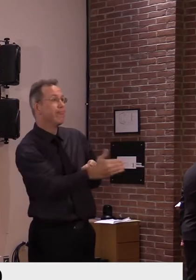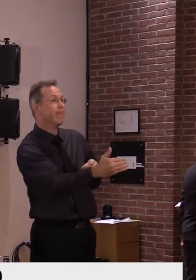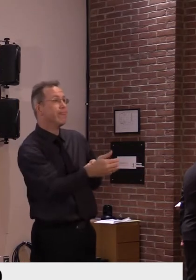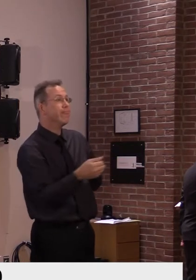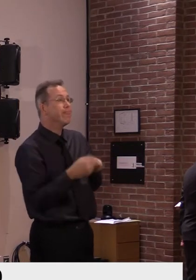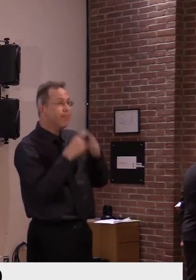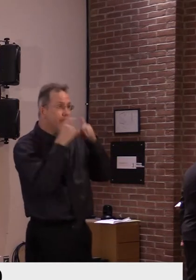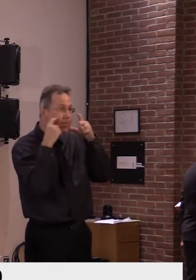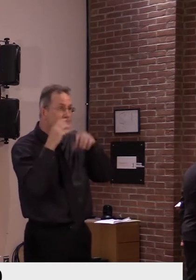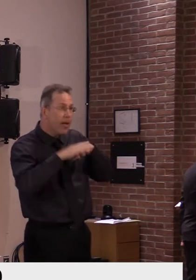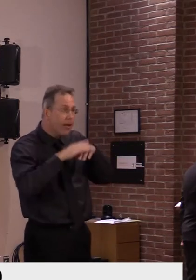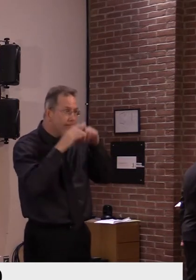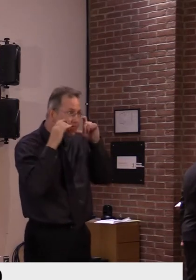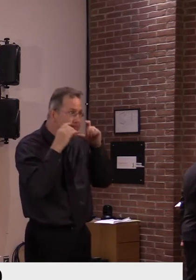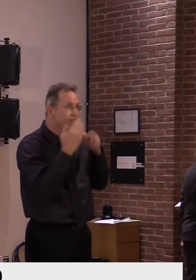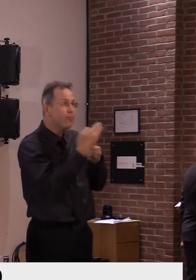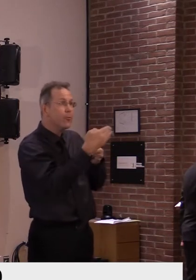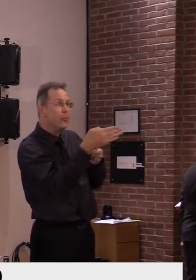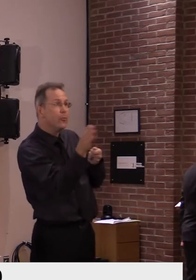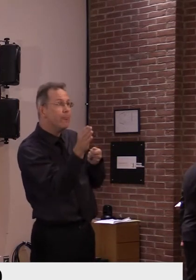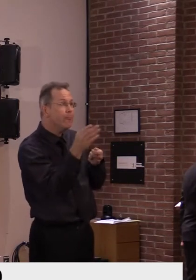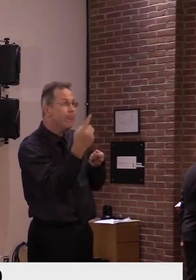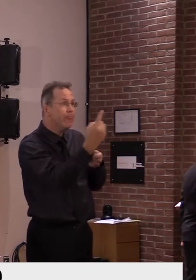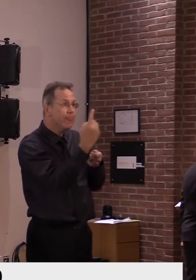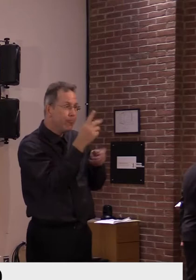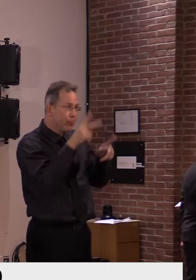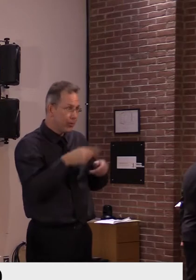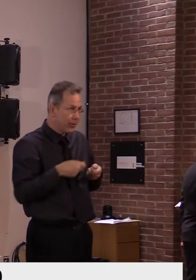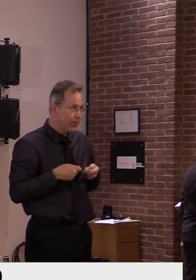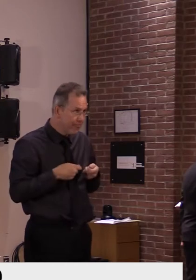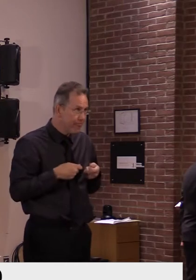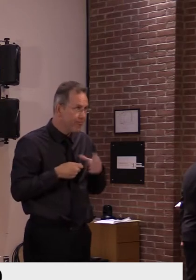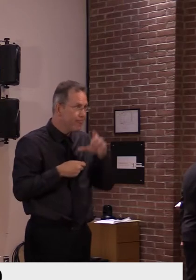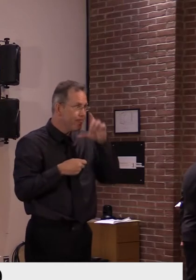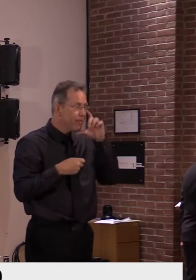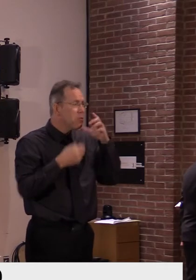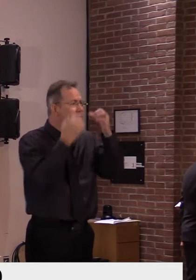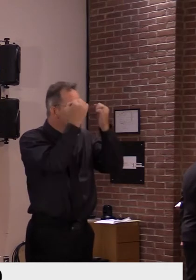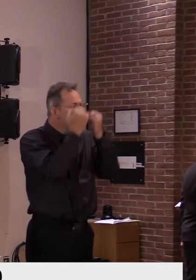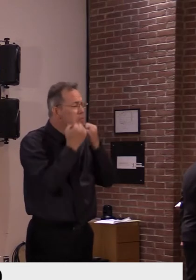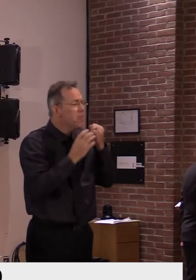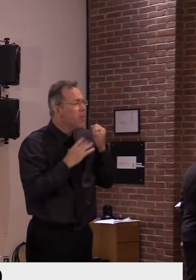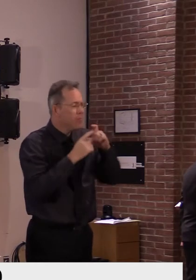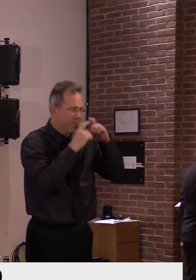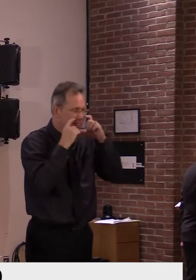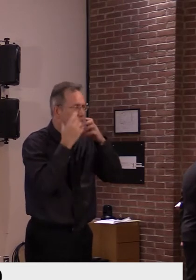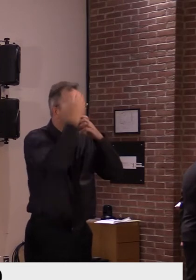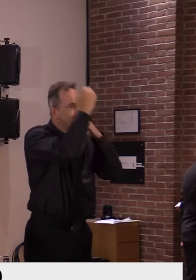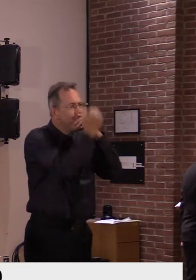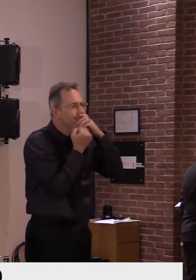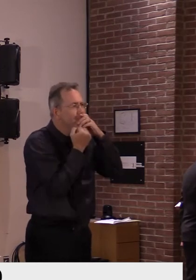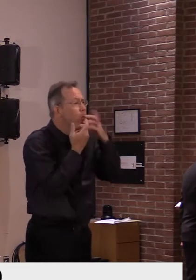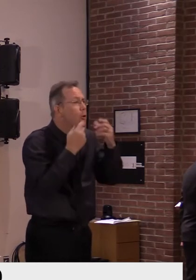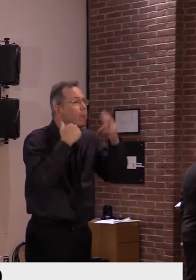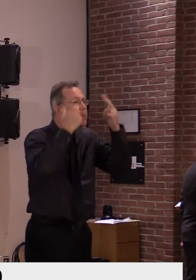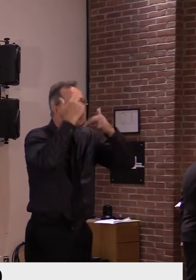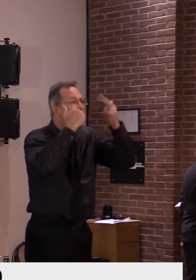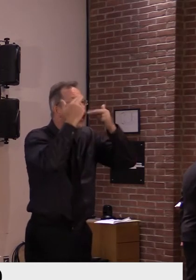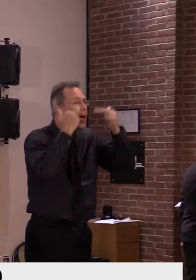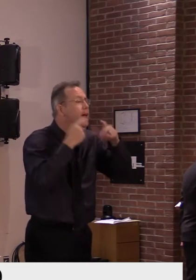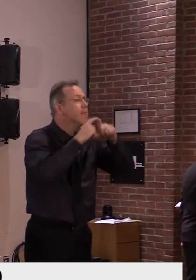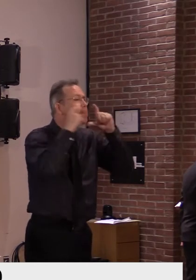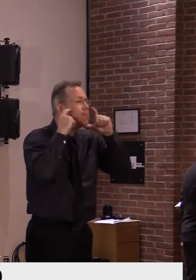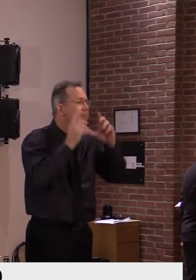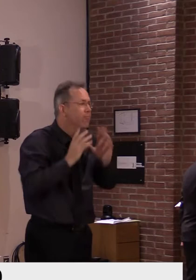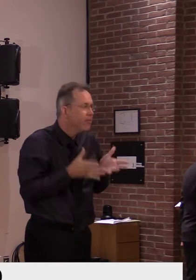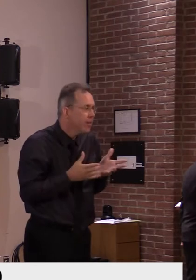wear your mask, the ones that you wear to the store. Make sure the kids wear them as well. And you